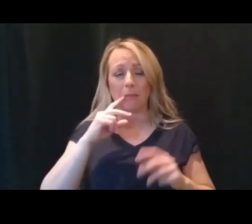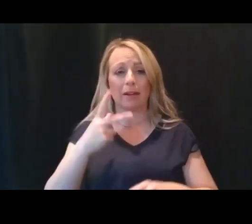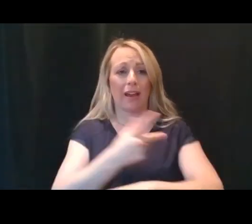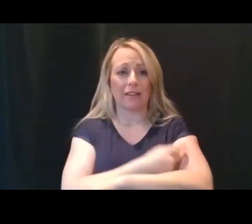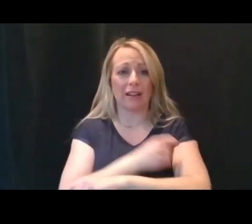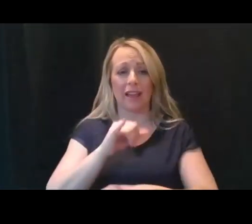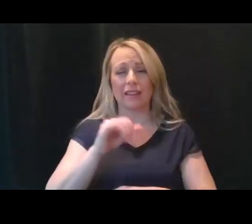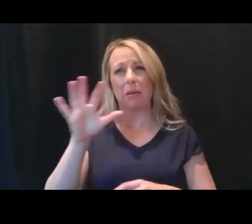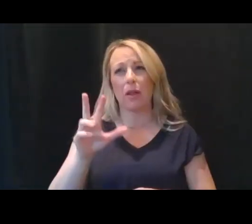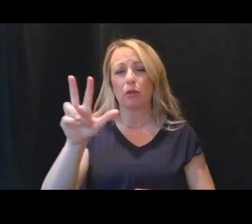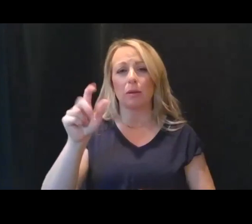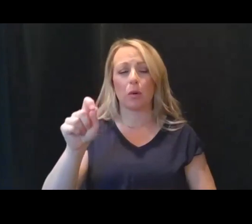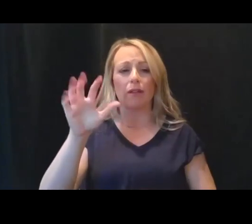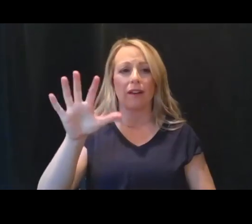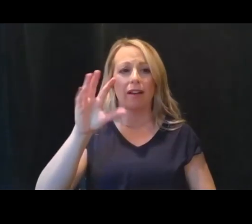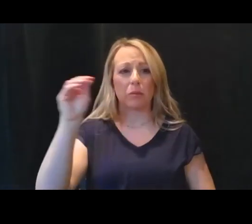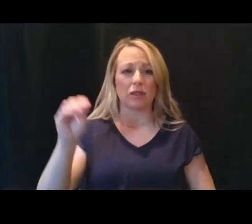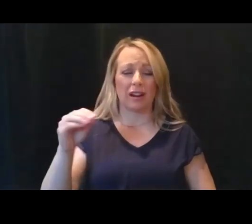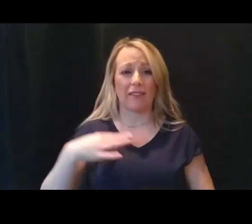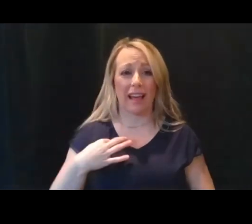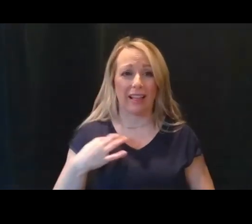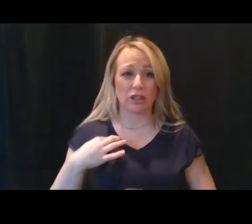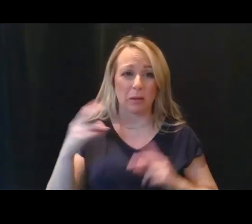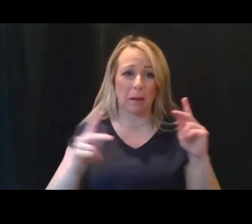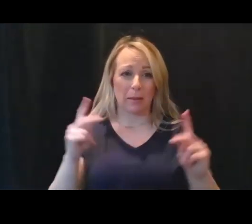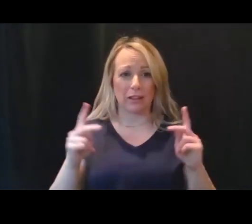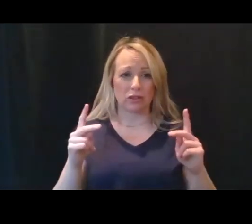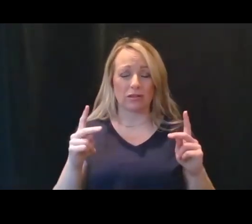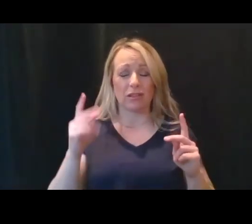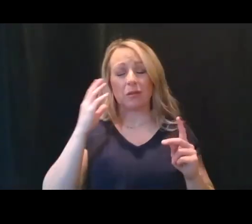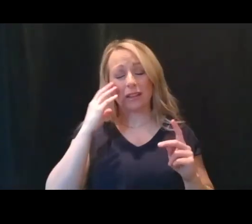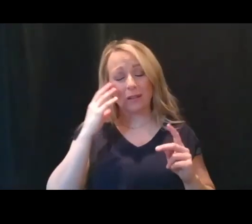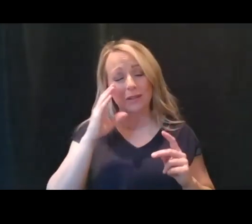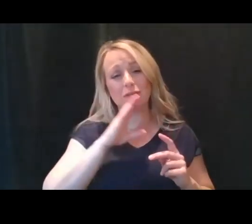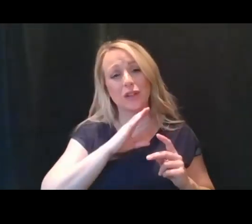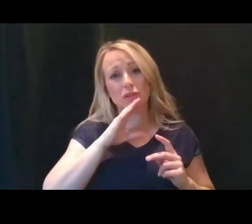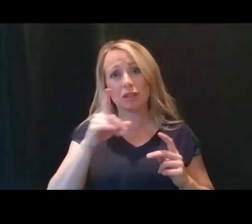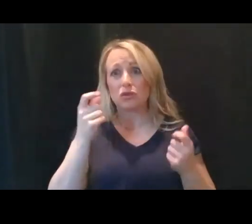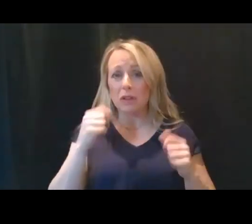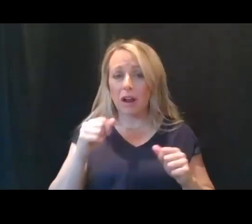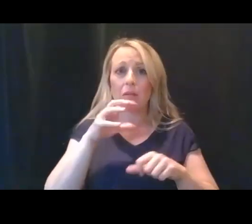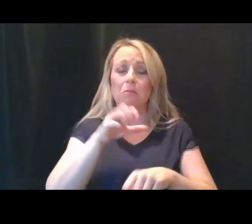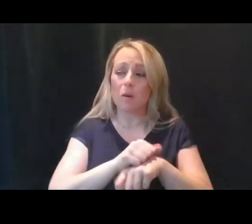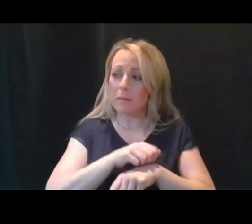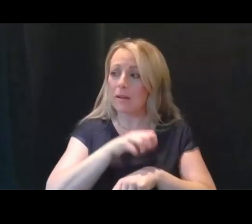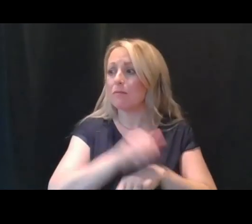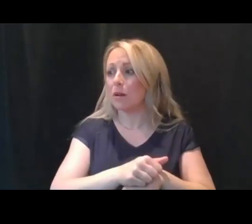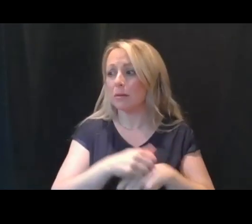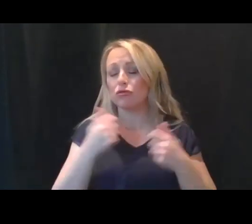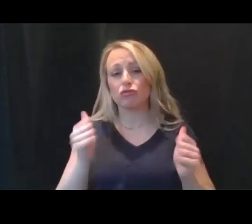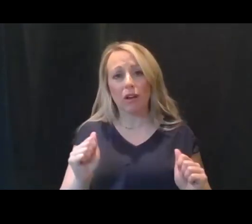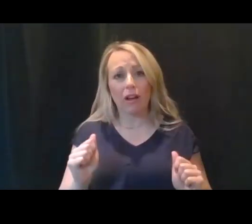3.5% of the eligible population. We know it's frustrating when you try to get an appointment slot from a pharmacy,